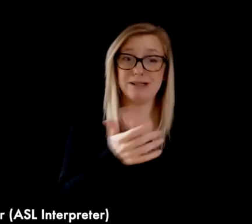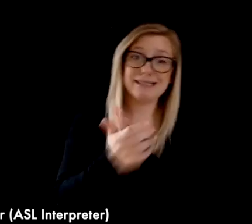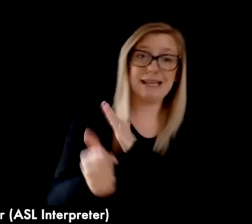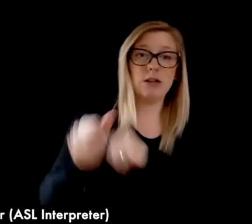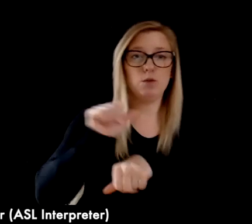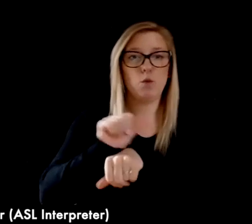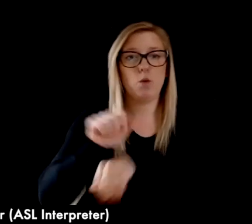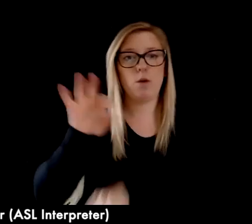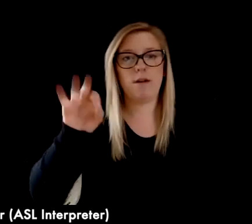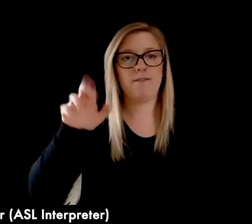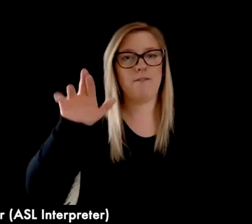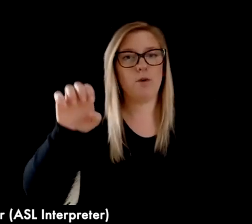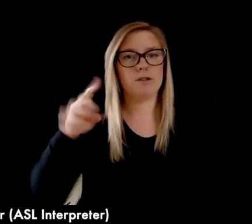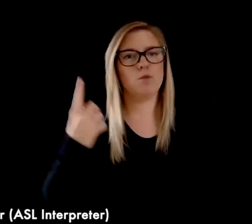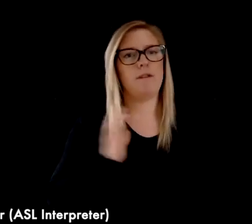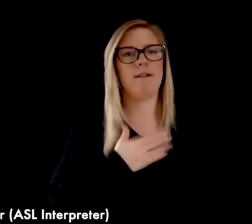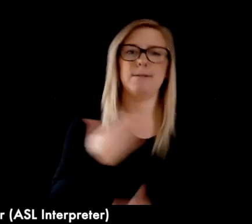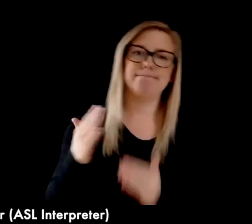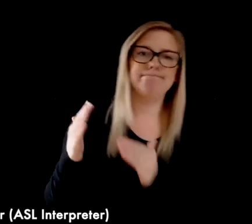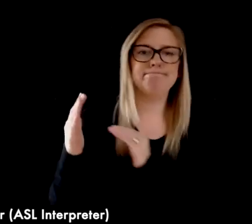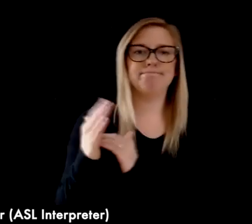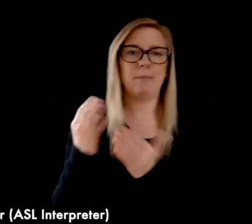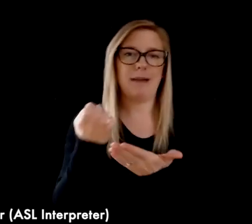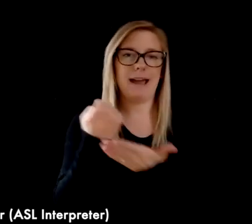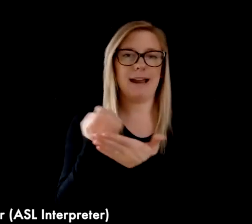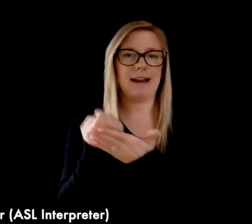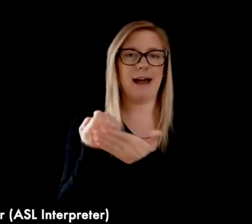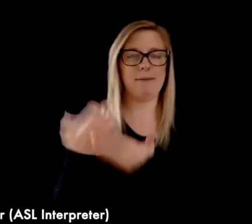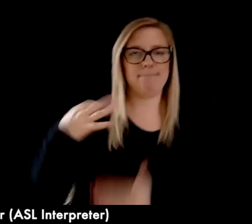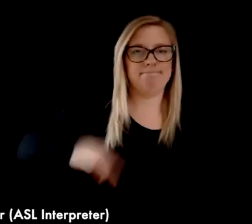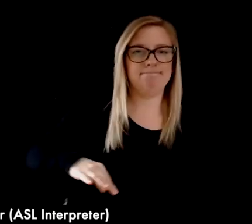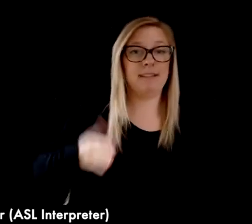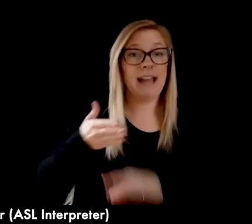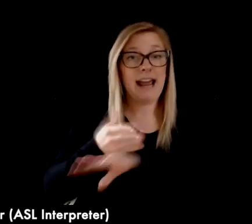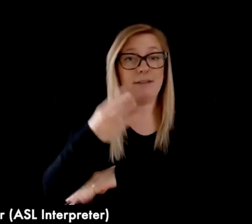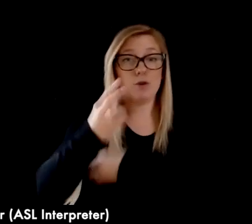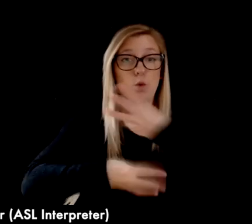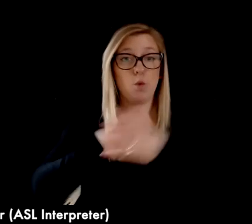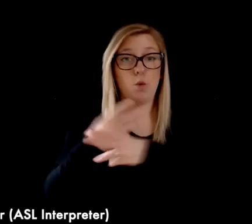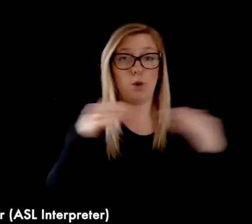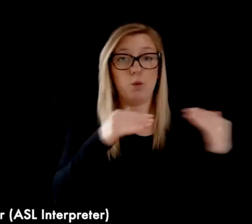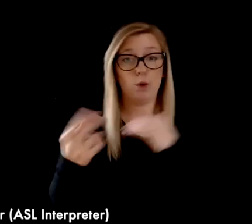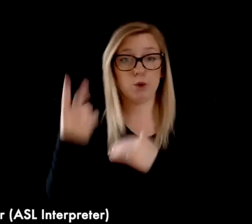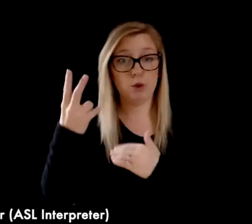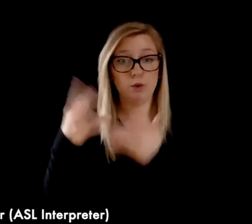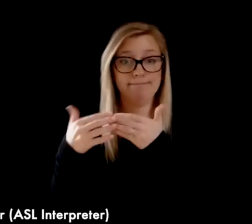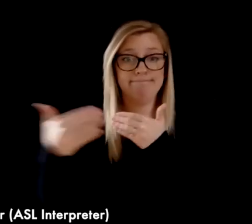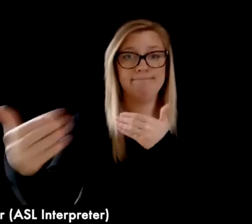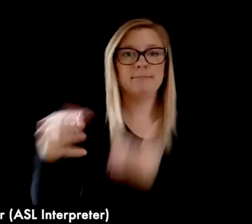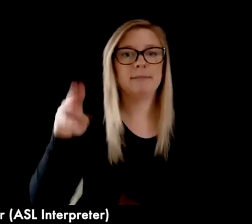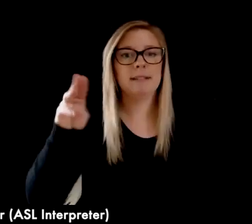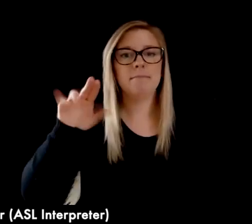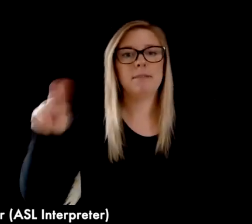economic assets. Following World War II and throughout the next several decades, Minnesota had a ready-made